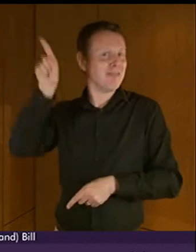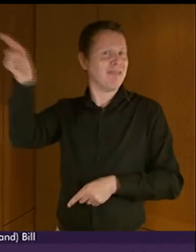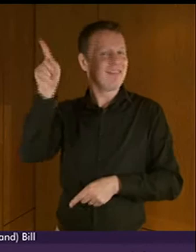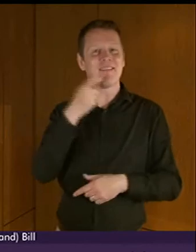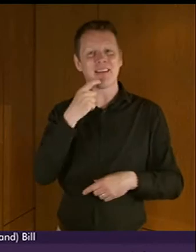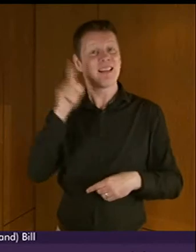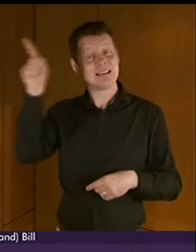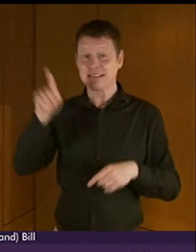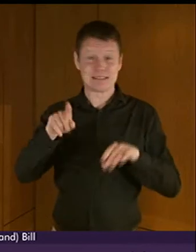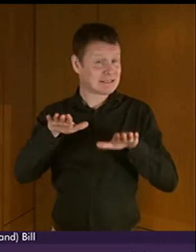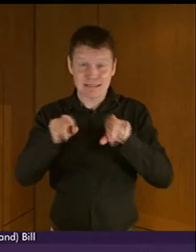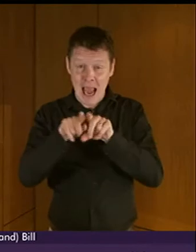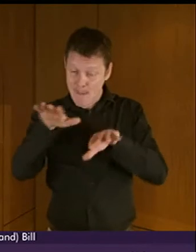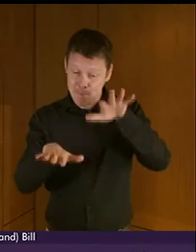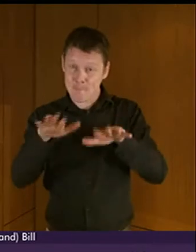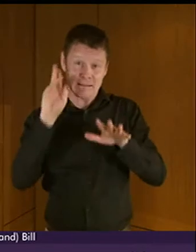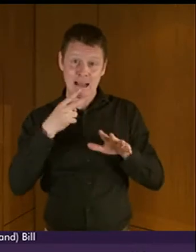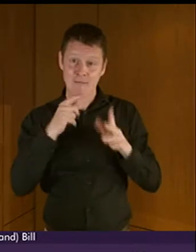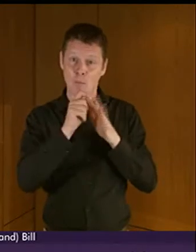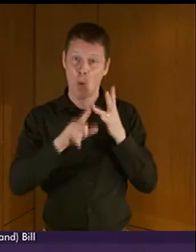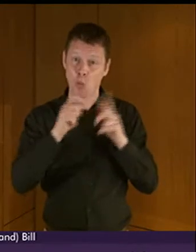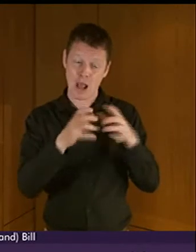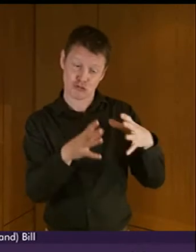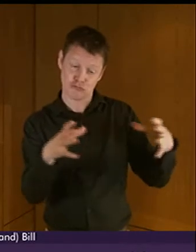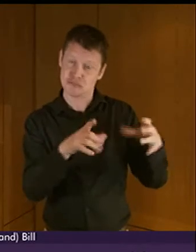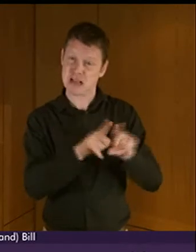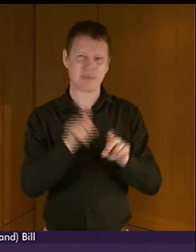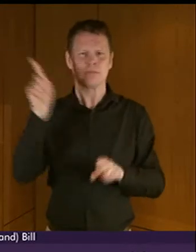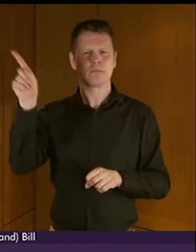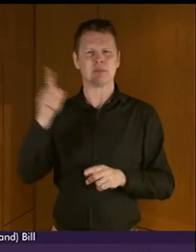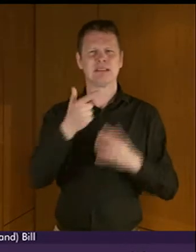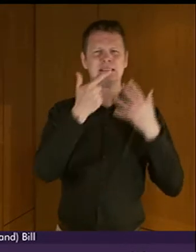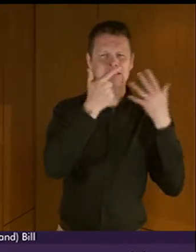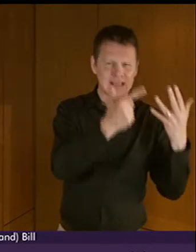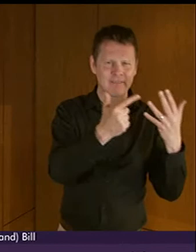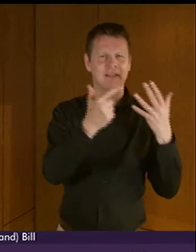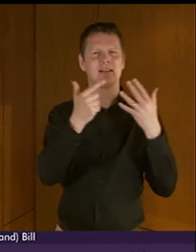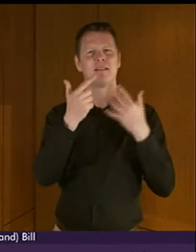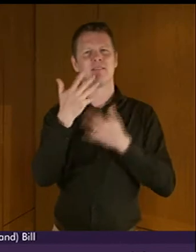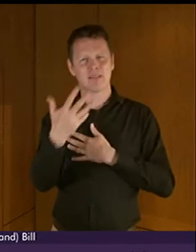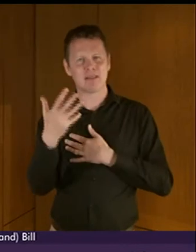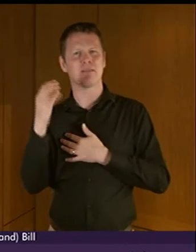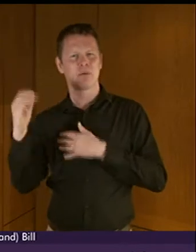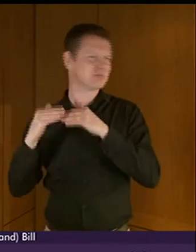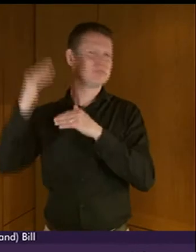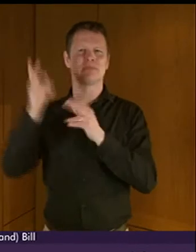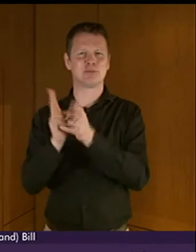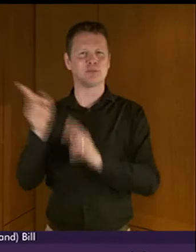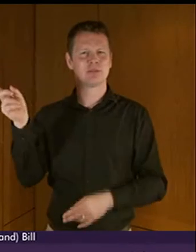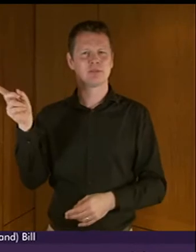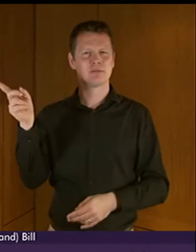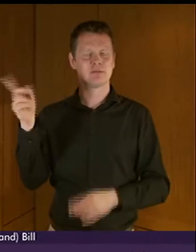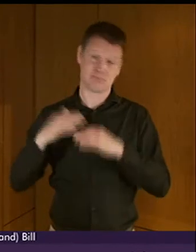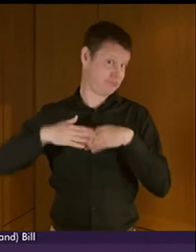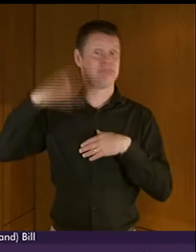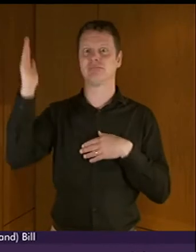have a similar population to Scotland have 750 interpreters I hope